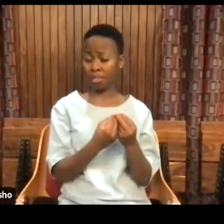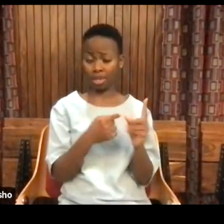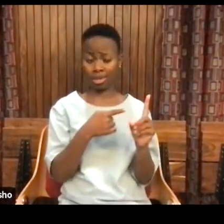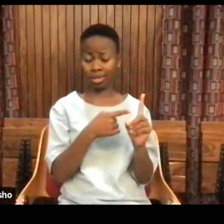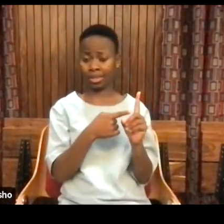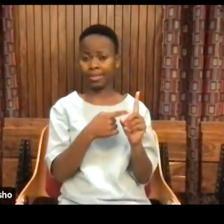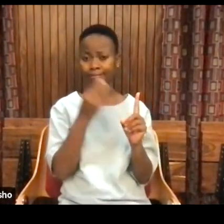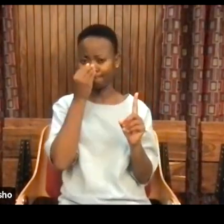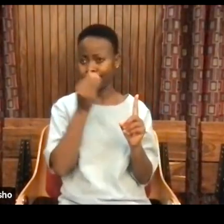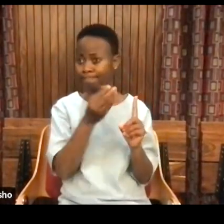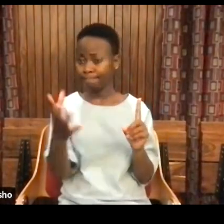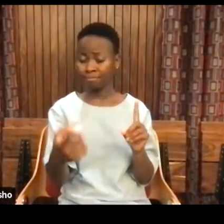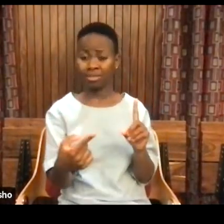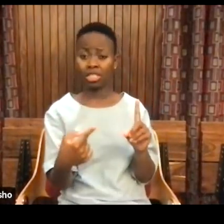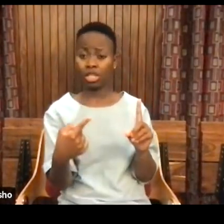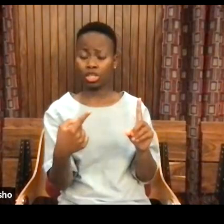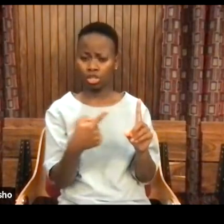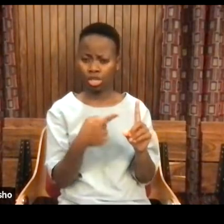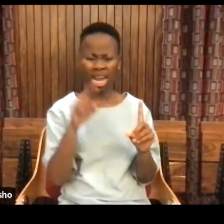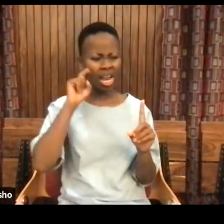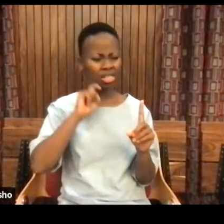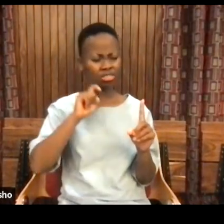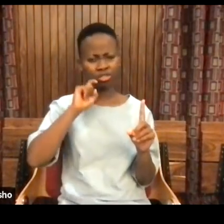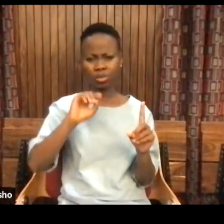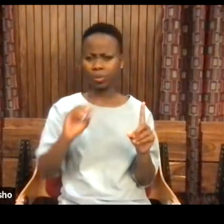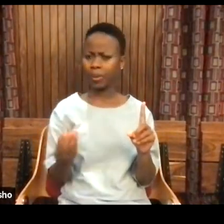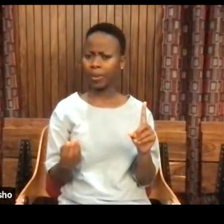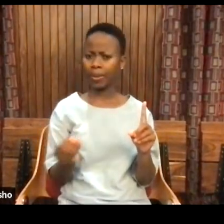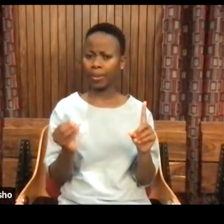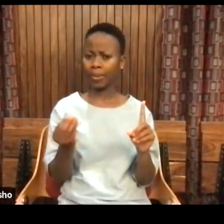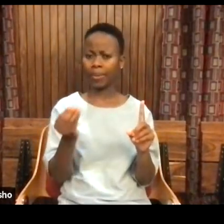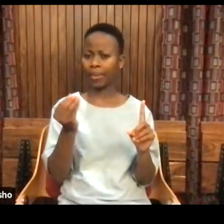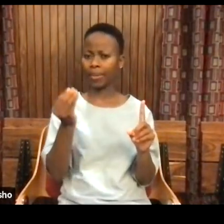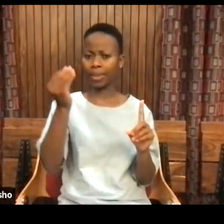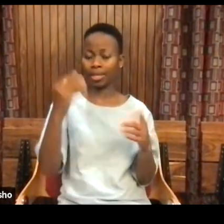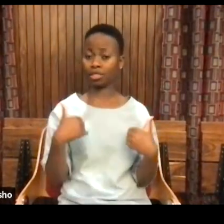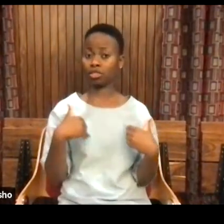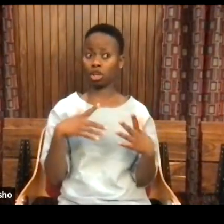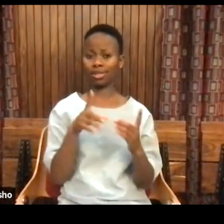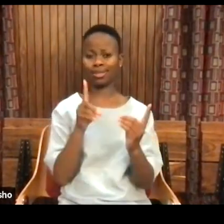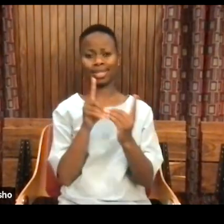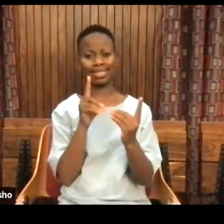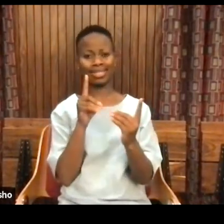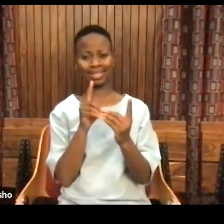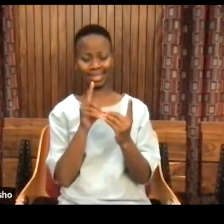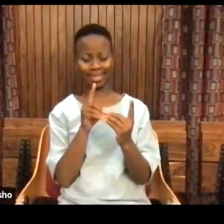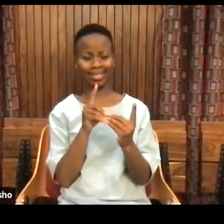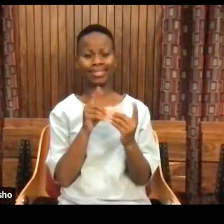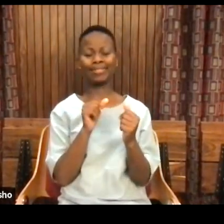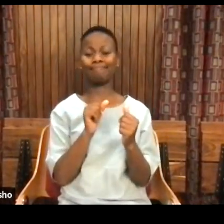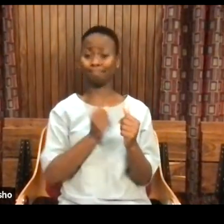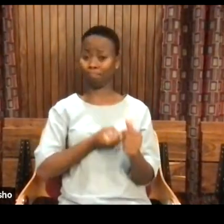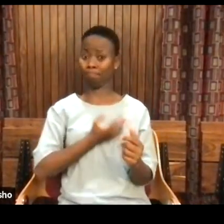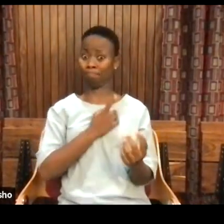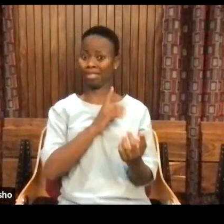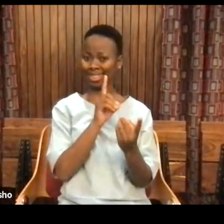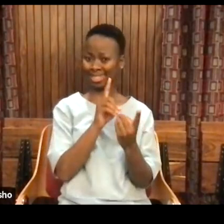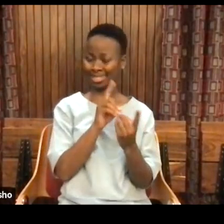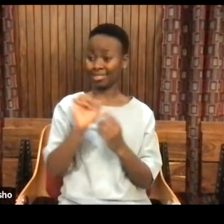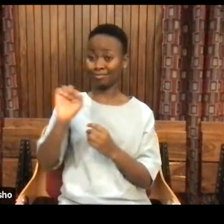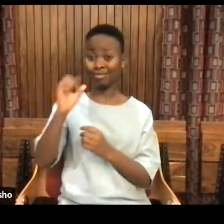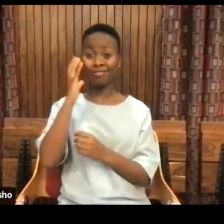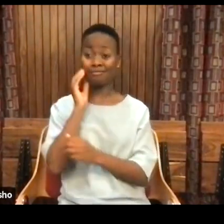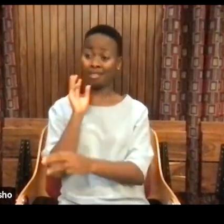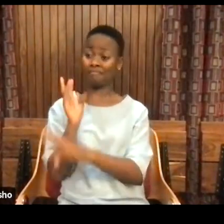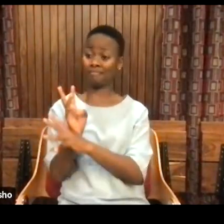Hegel is when she reached the age where she would date, her grandmother printed up a collection